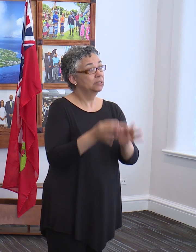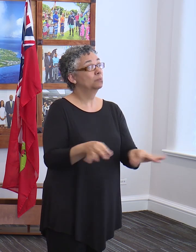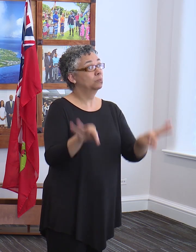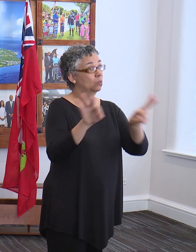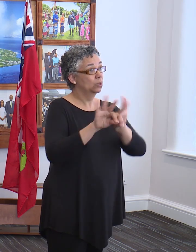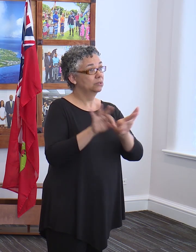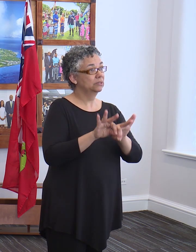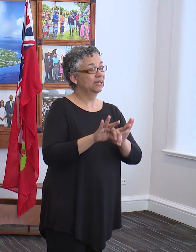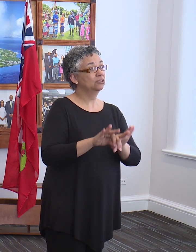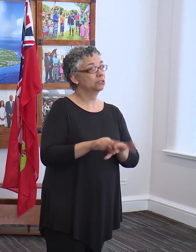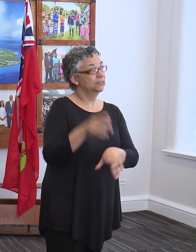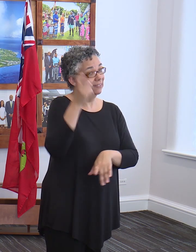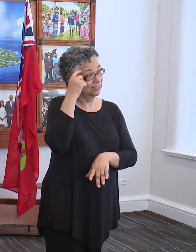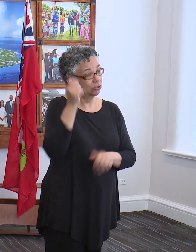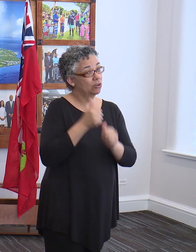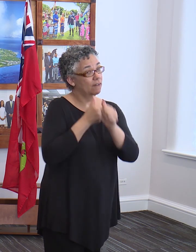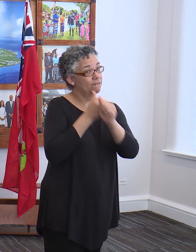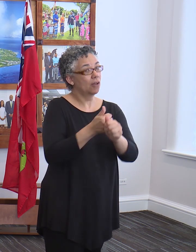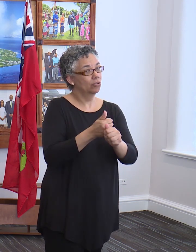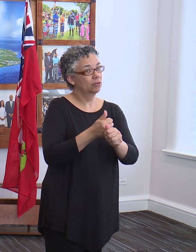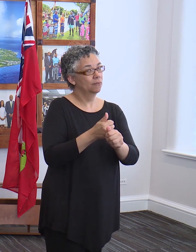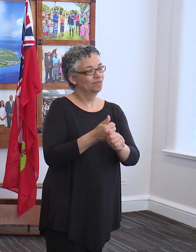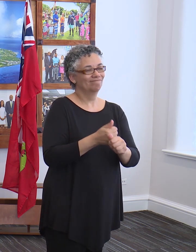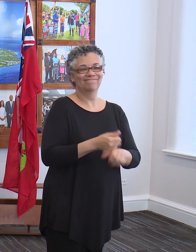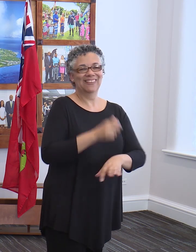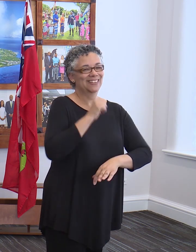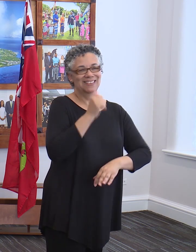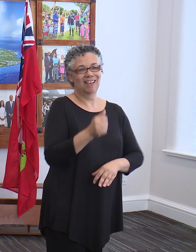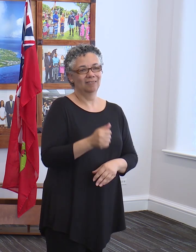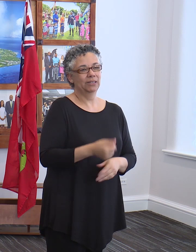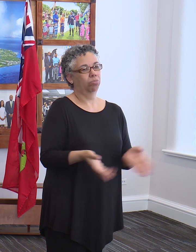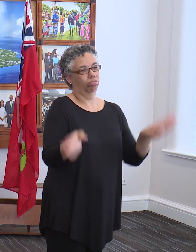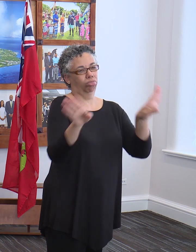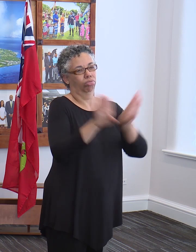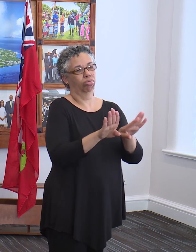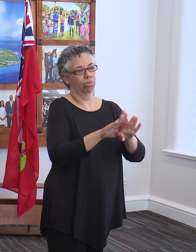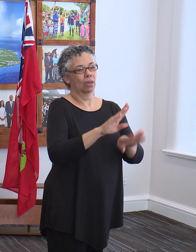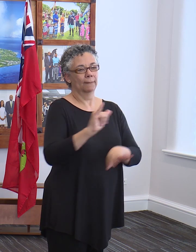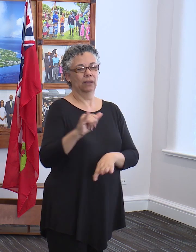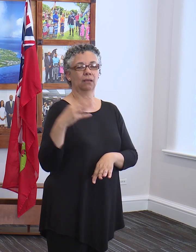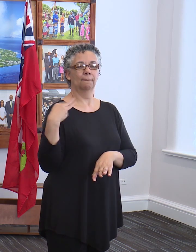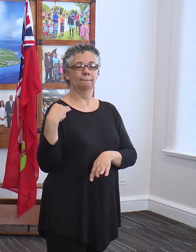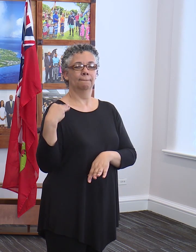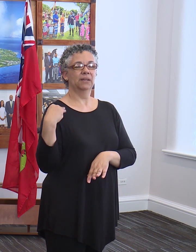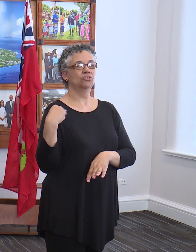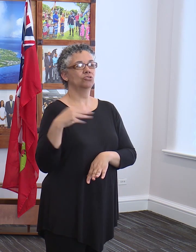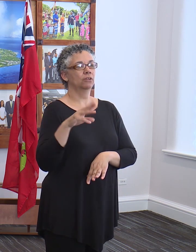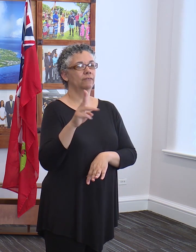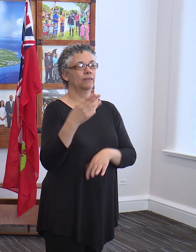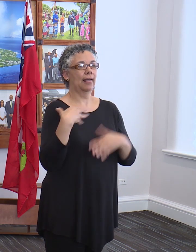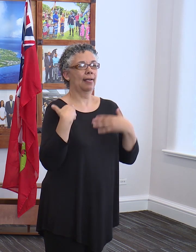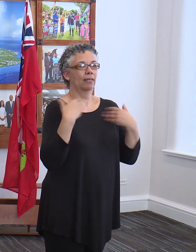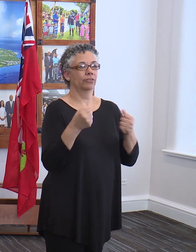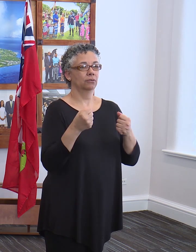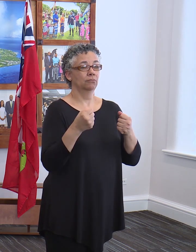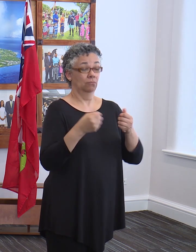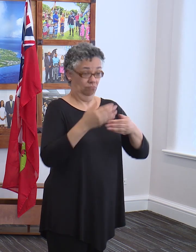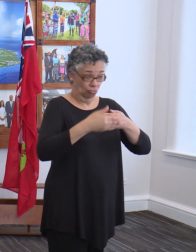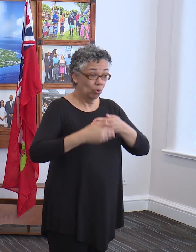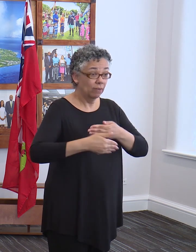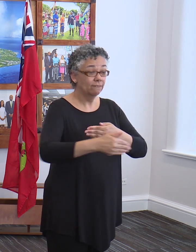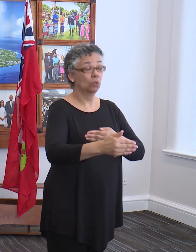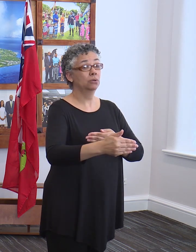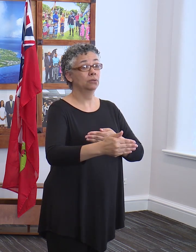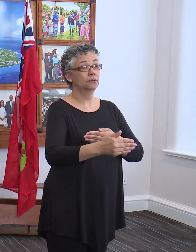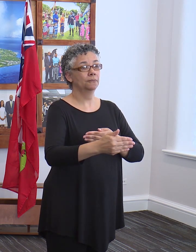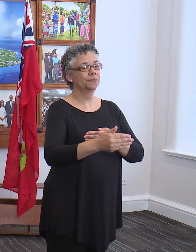follow the regulations versus them being ordered to be shut down by the Minister of Health. Going forward, and this